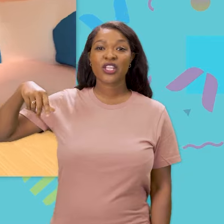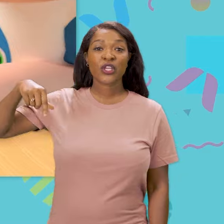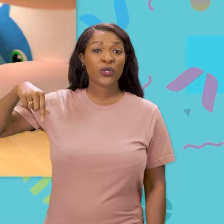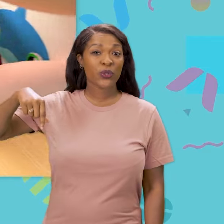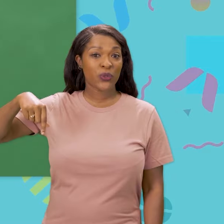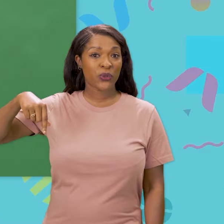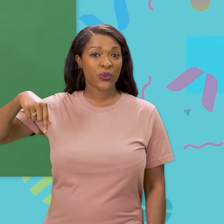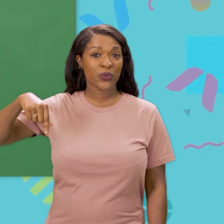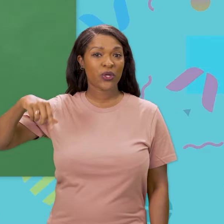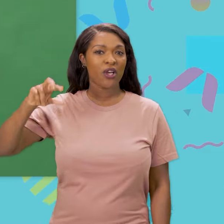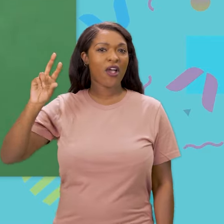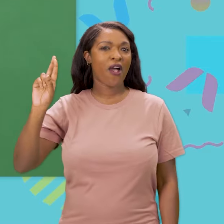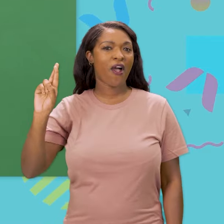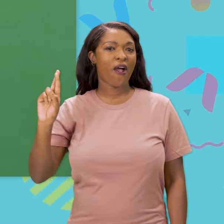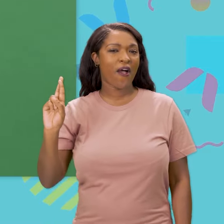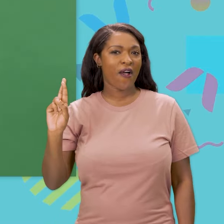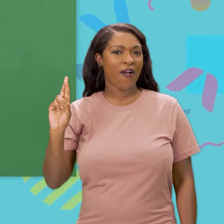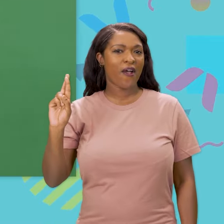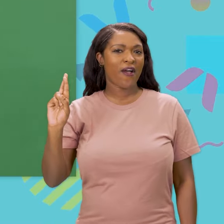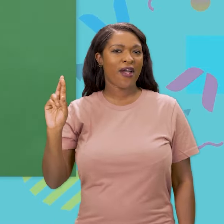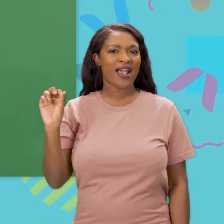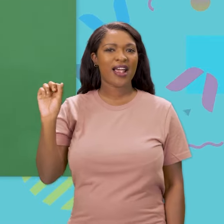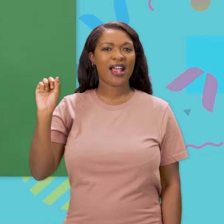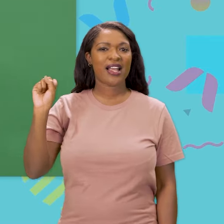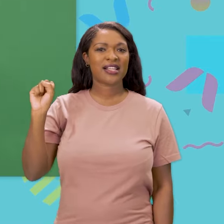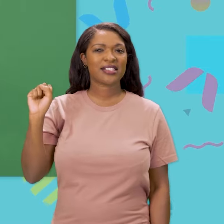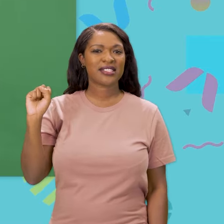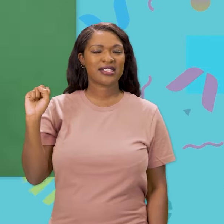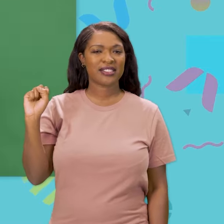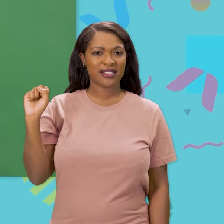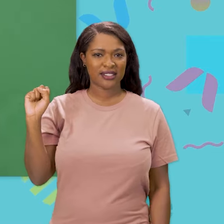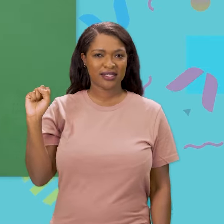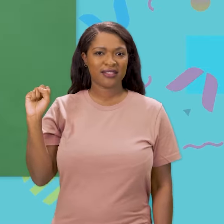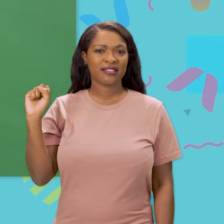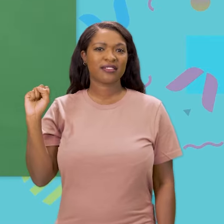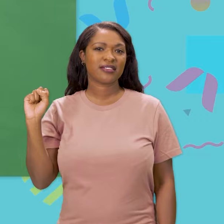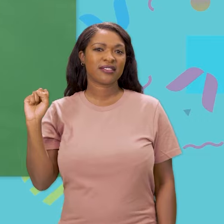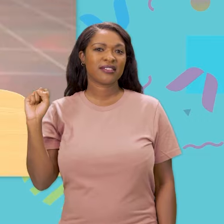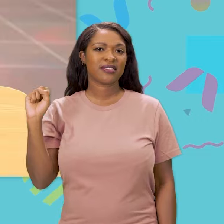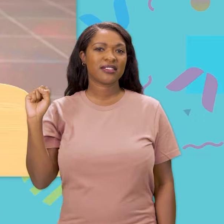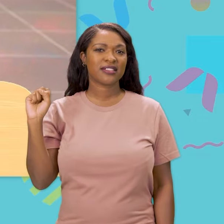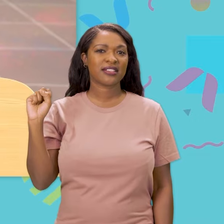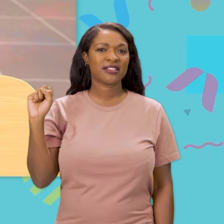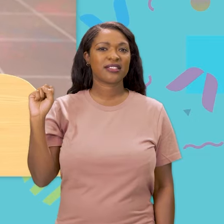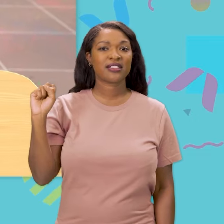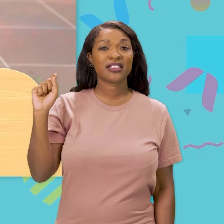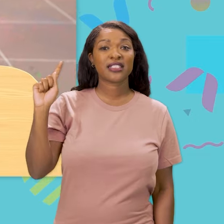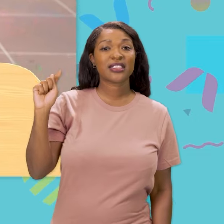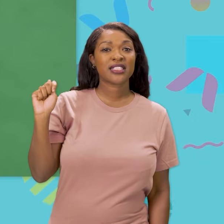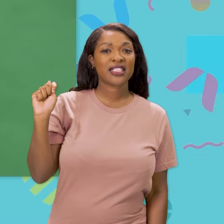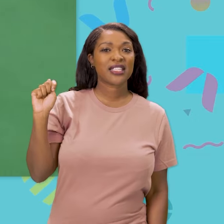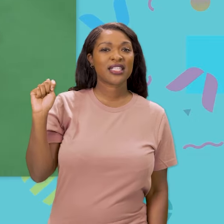Q, R, S, T,